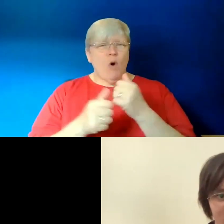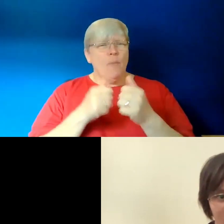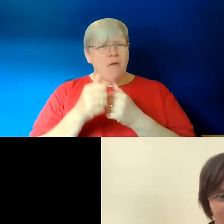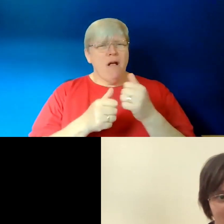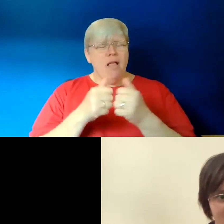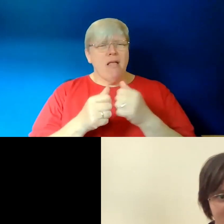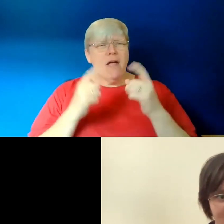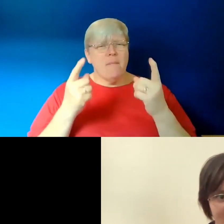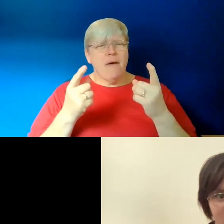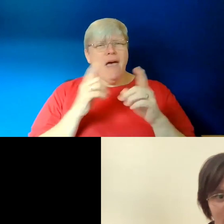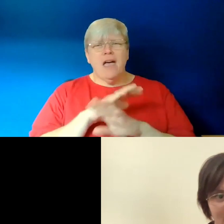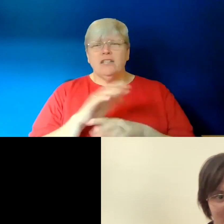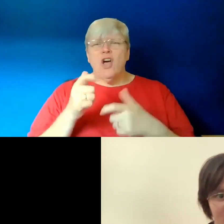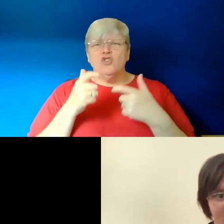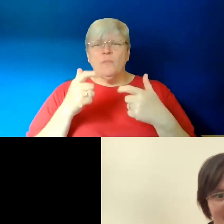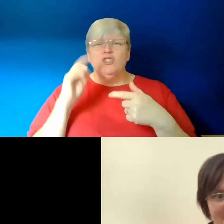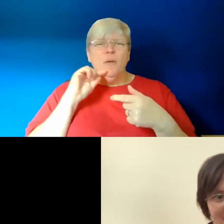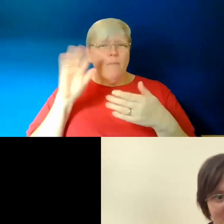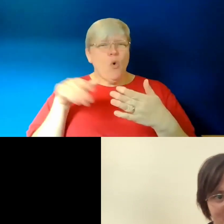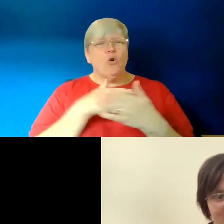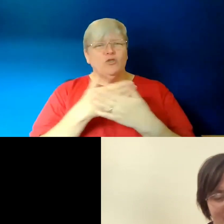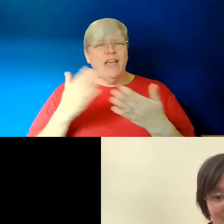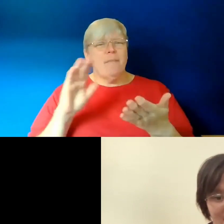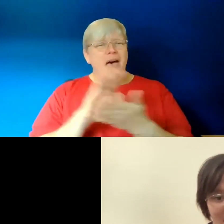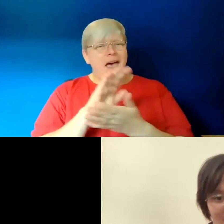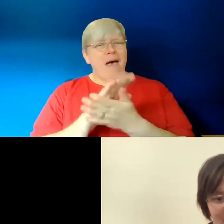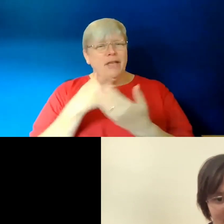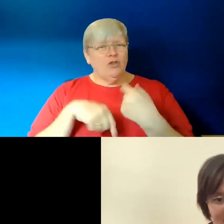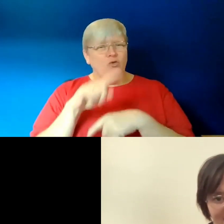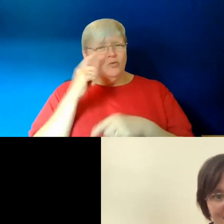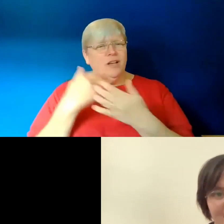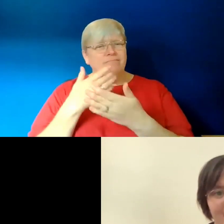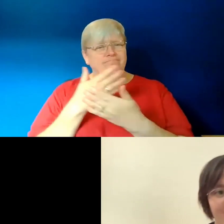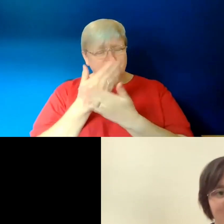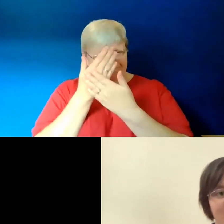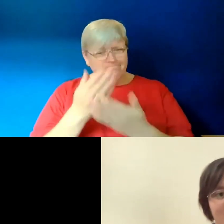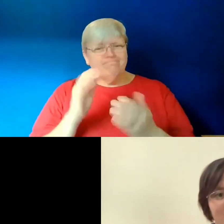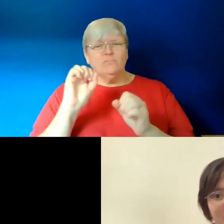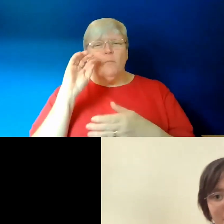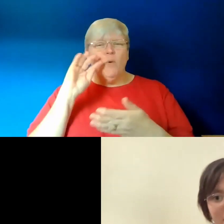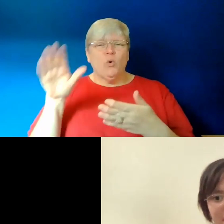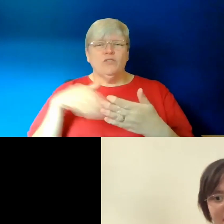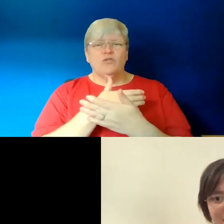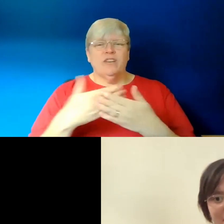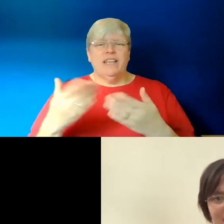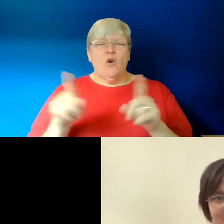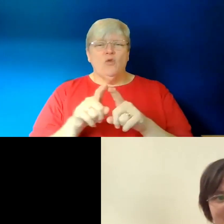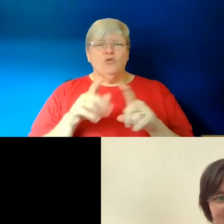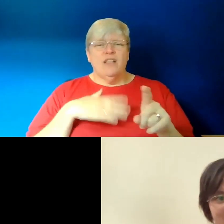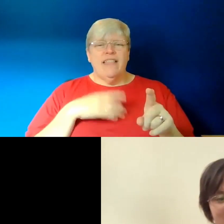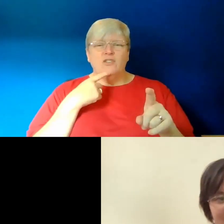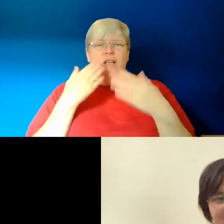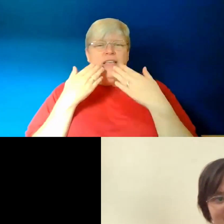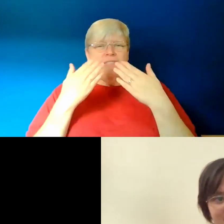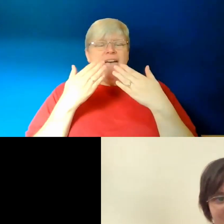I think, but not so much in poetry. I'm so glad you've been able to shed that, that light on this. I would also like